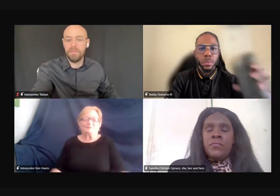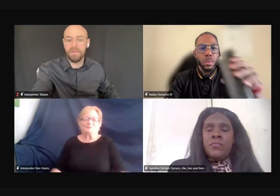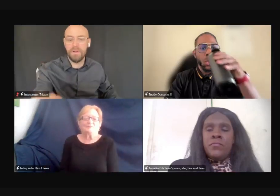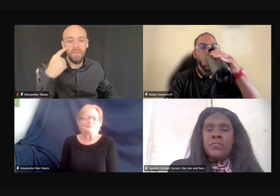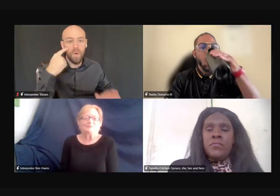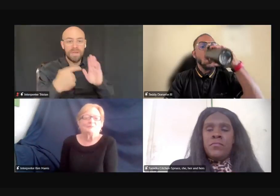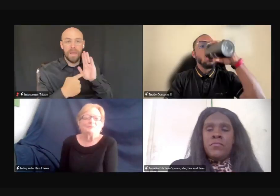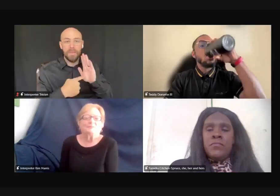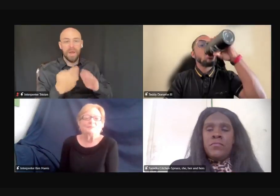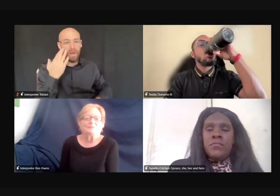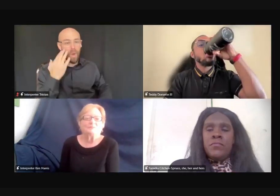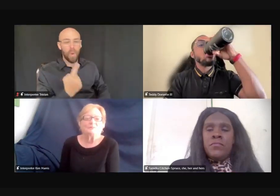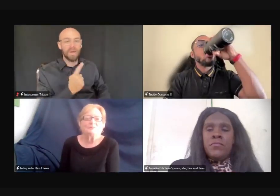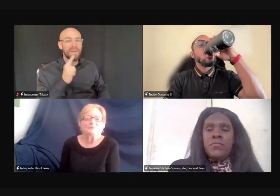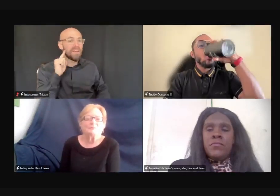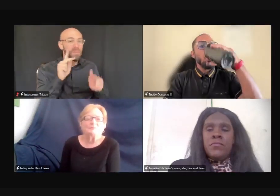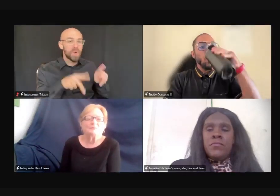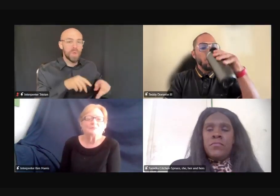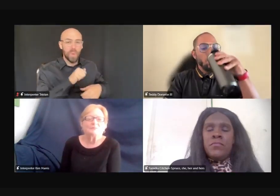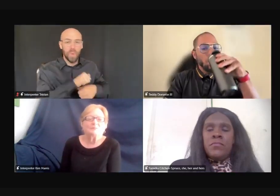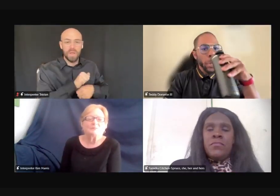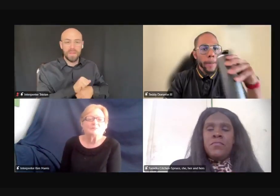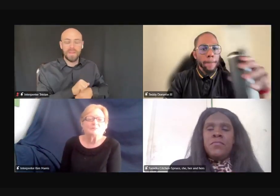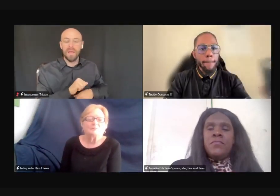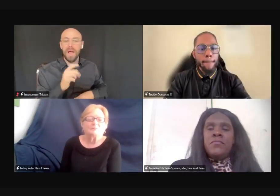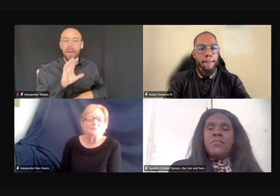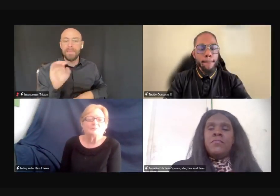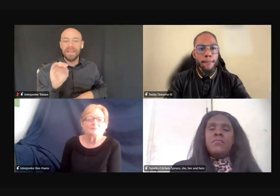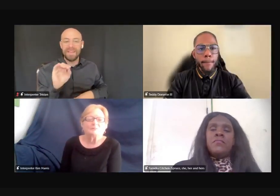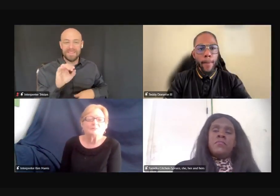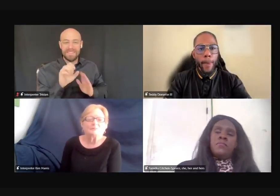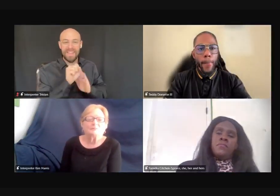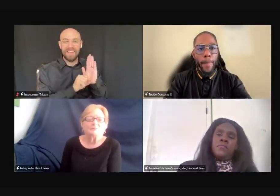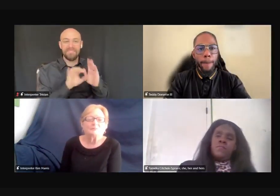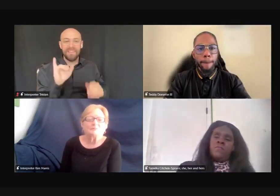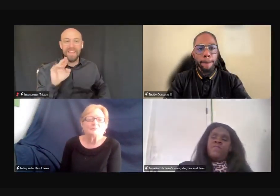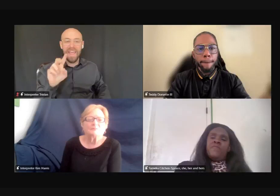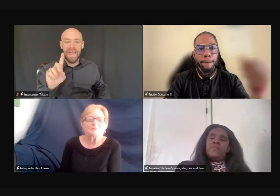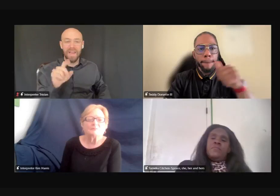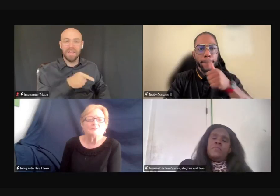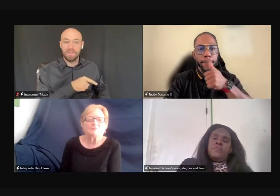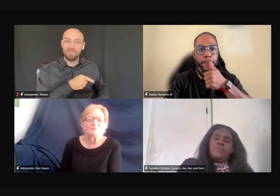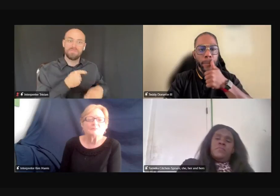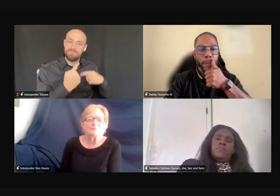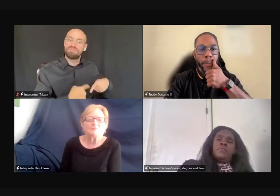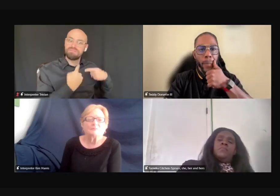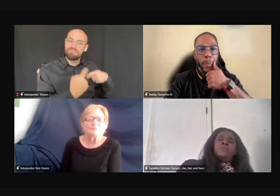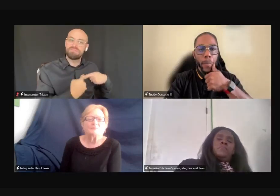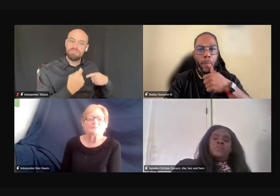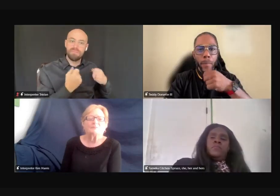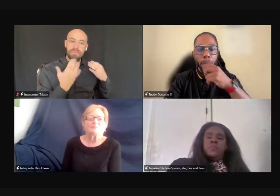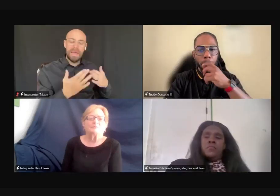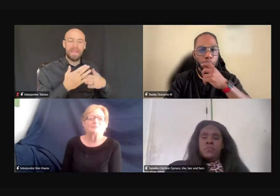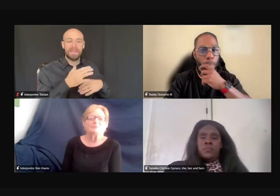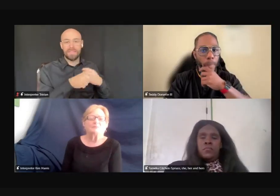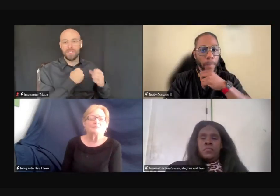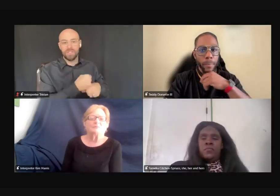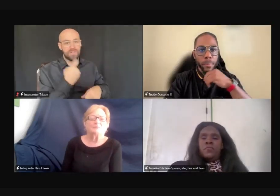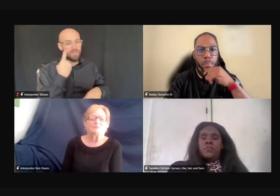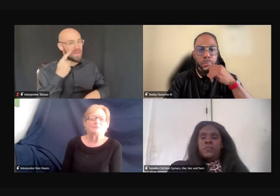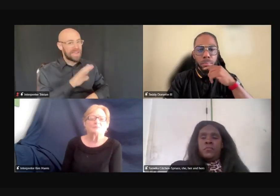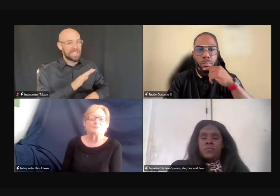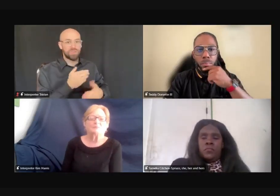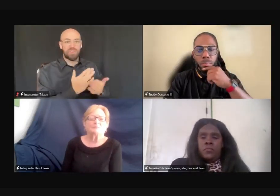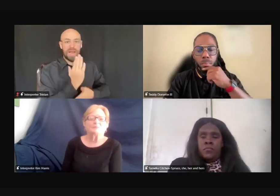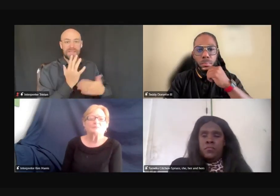it's a big company in Indiana. He fought for so long to get his rights accommodated, but Tyson still failed to follow through.